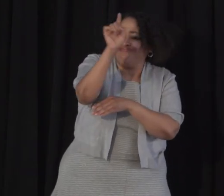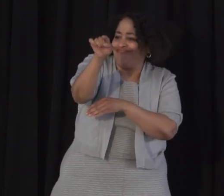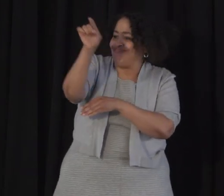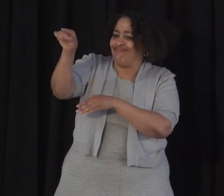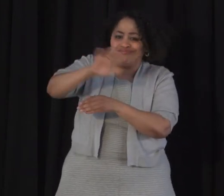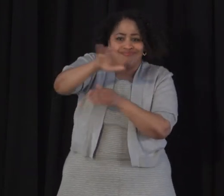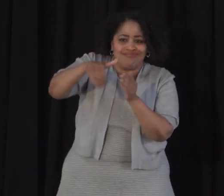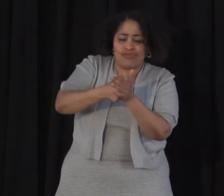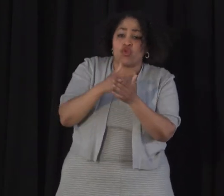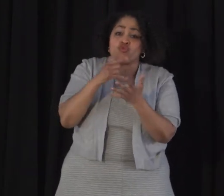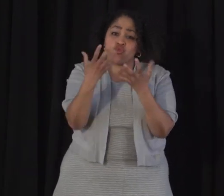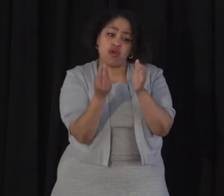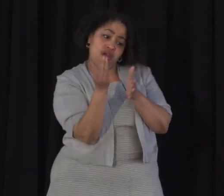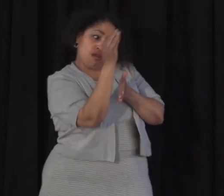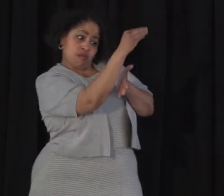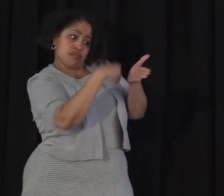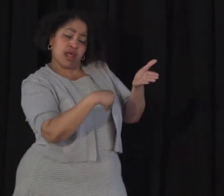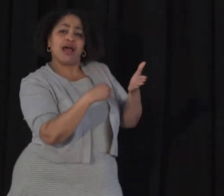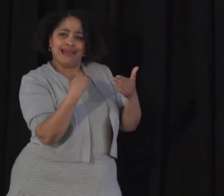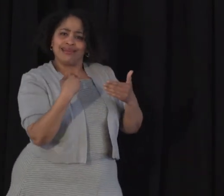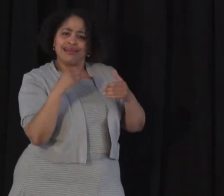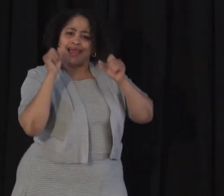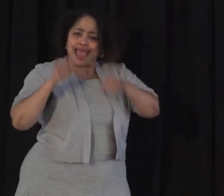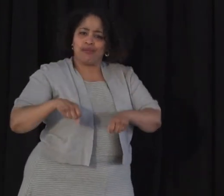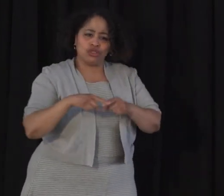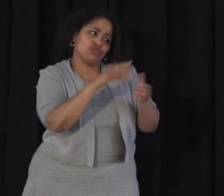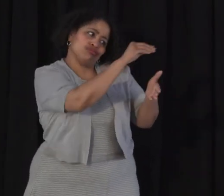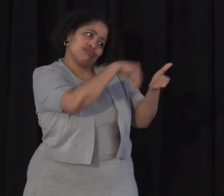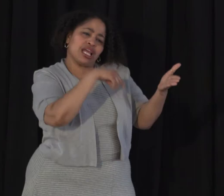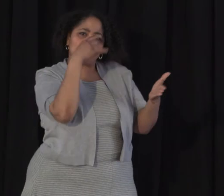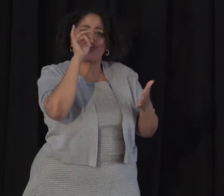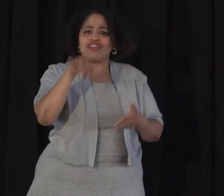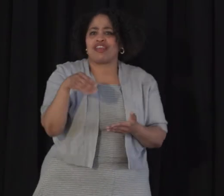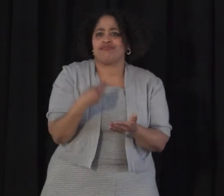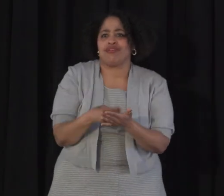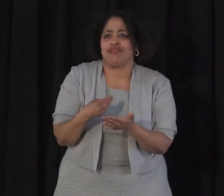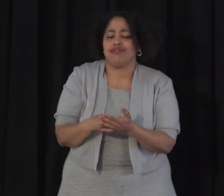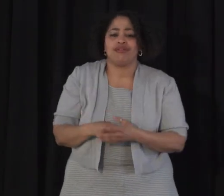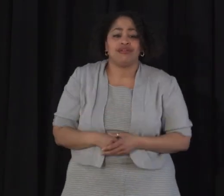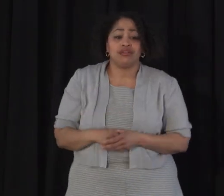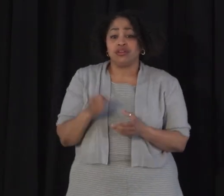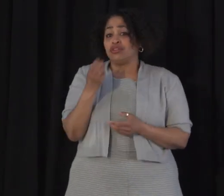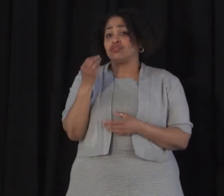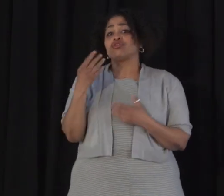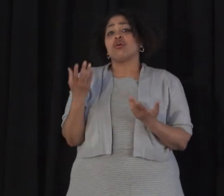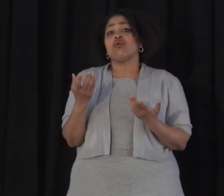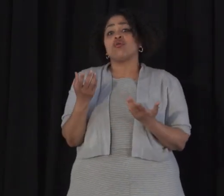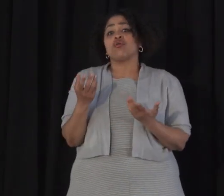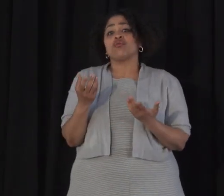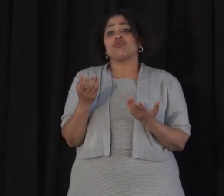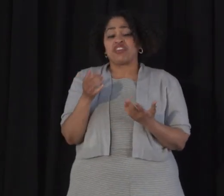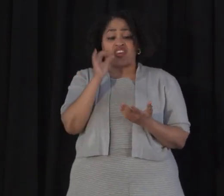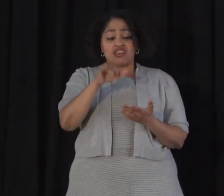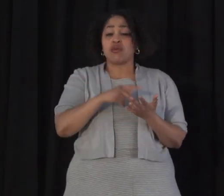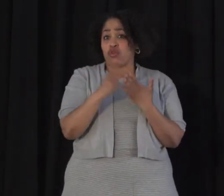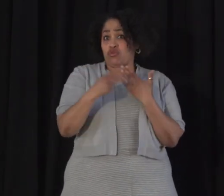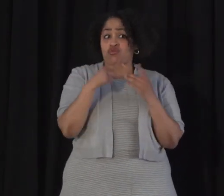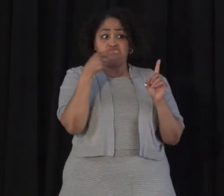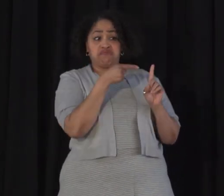Detroit that wants to apply has the resources to apply. And so the SBA program,